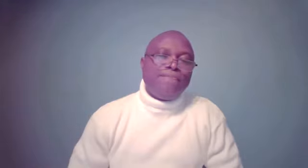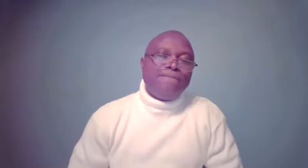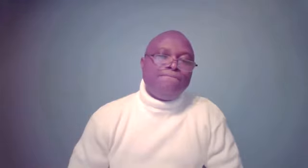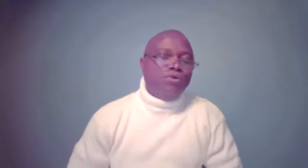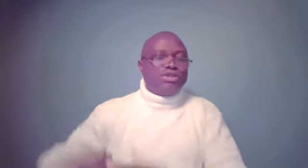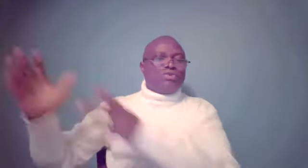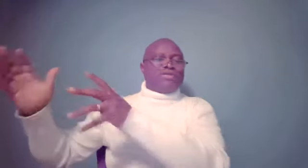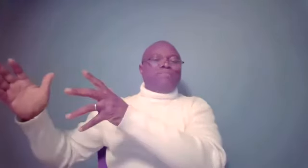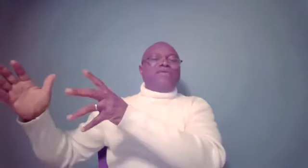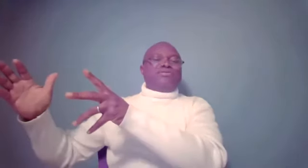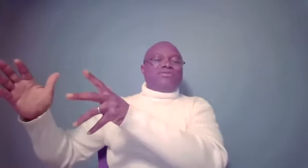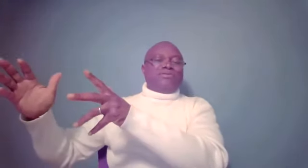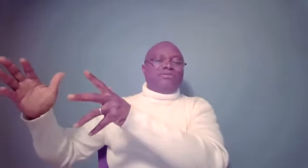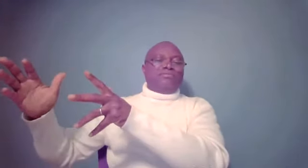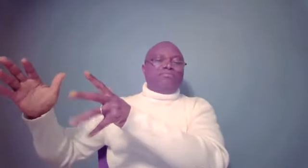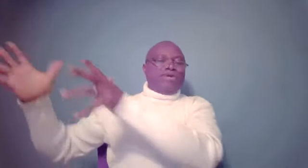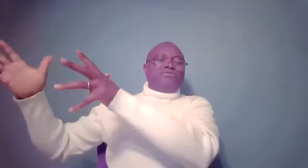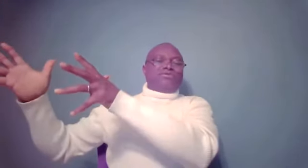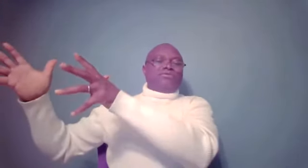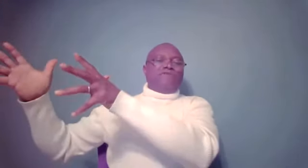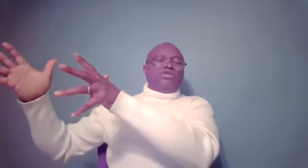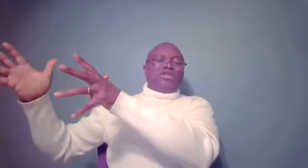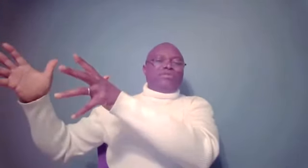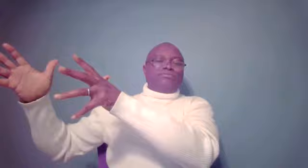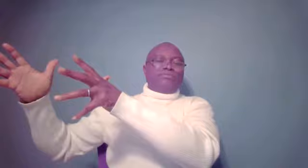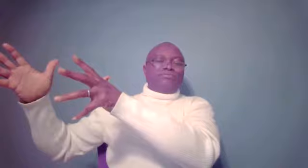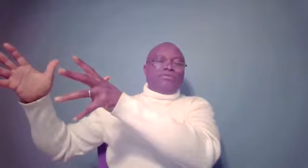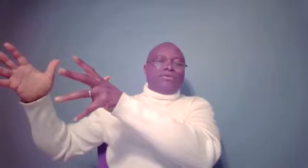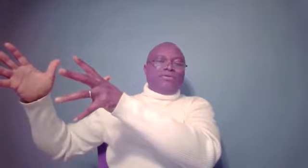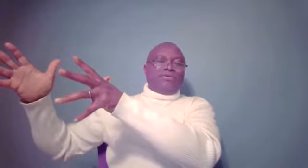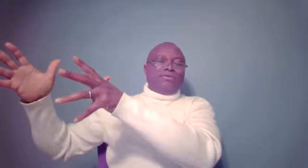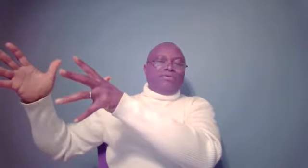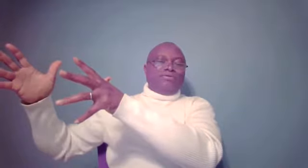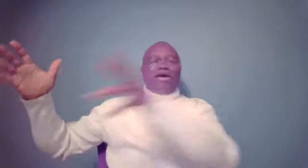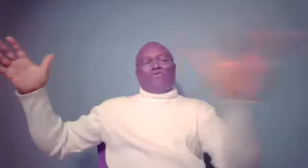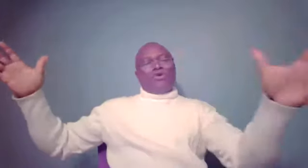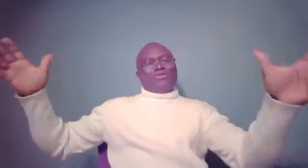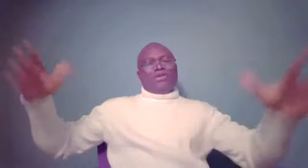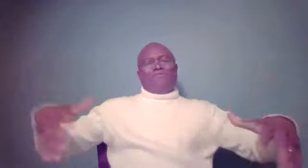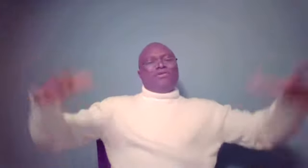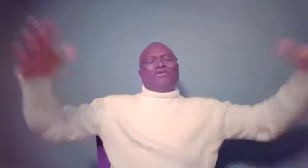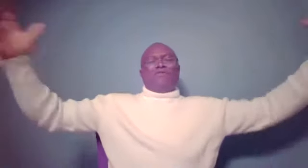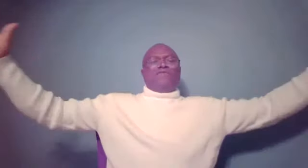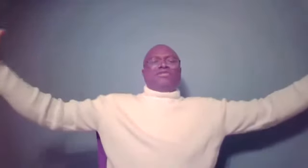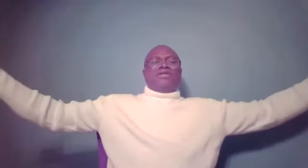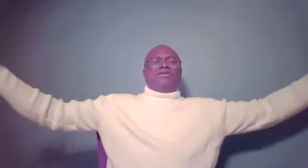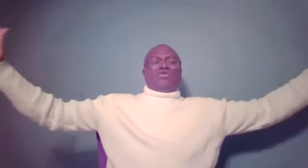Moses. was a prince, prince of Egypt. There, of course, every of his needs